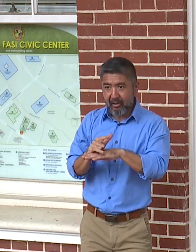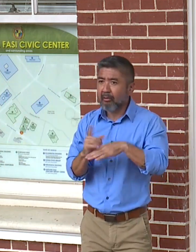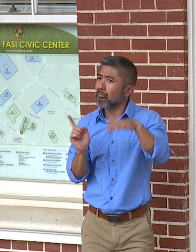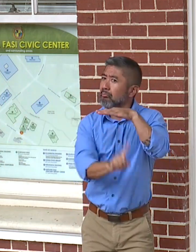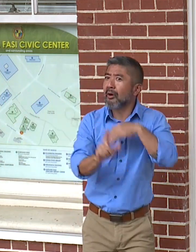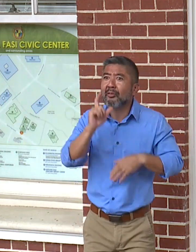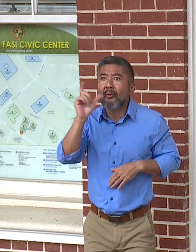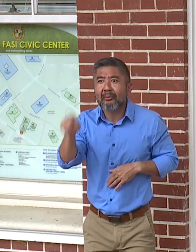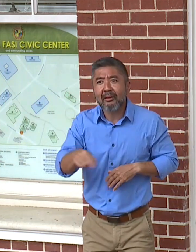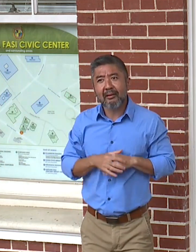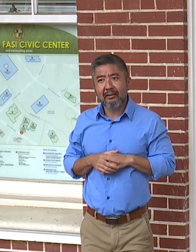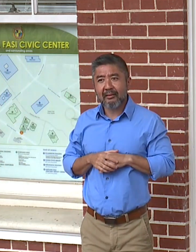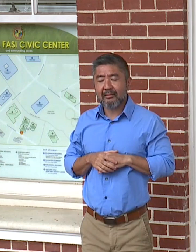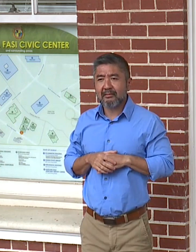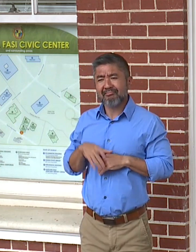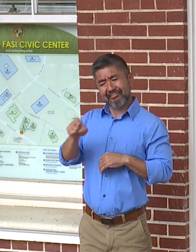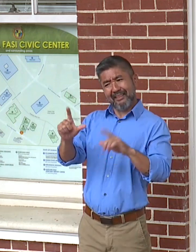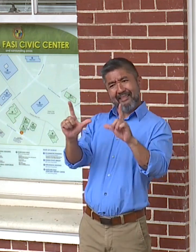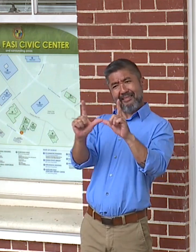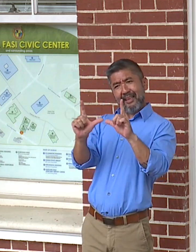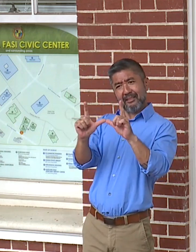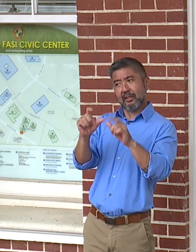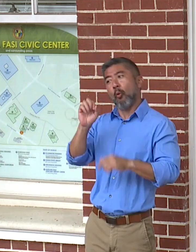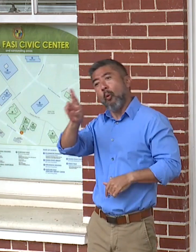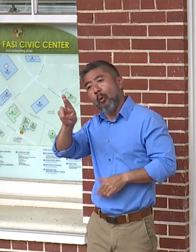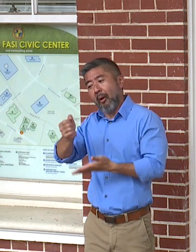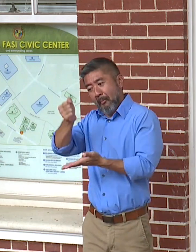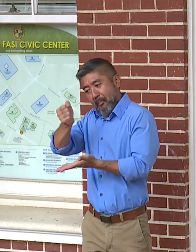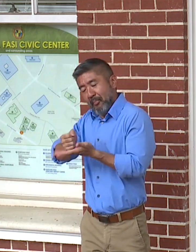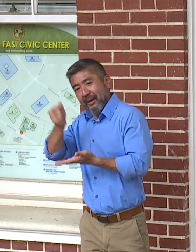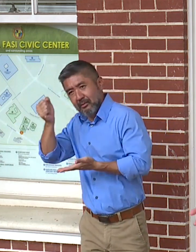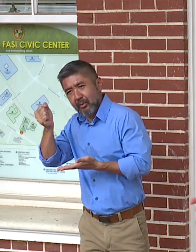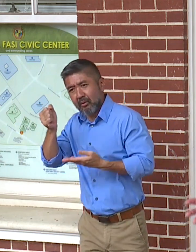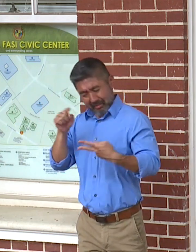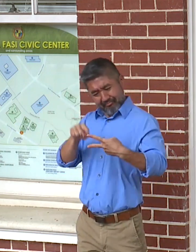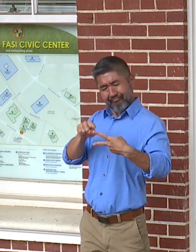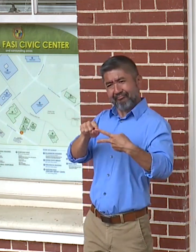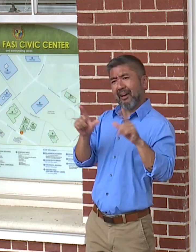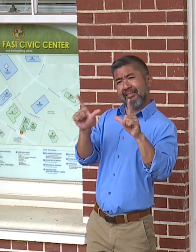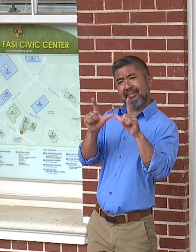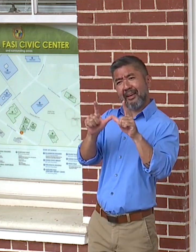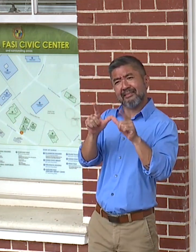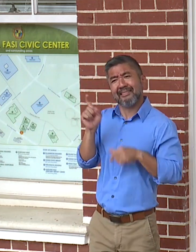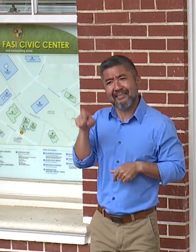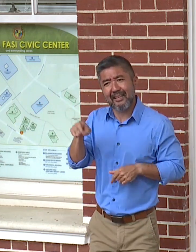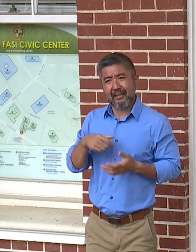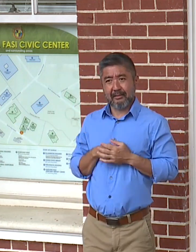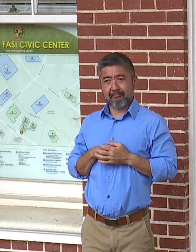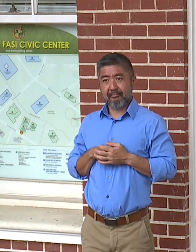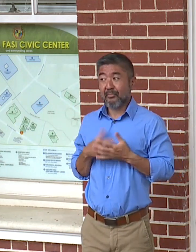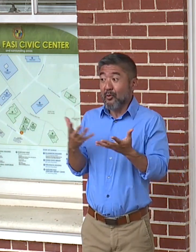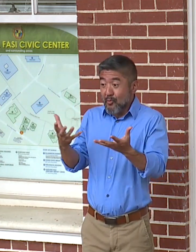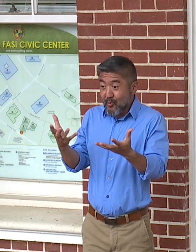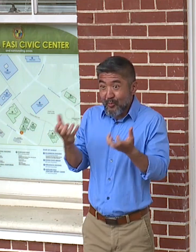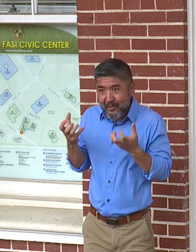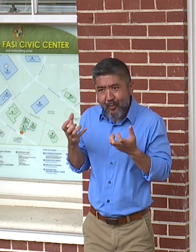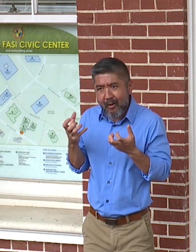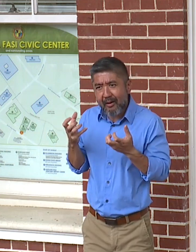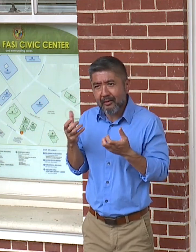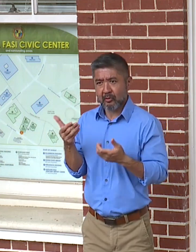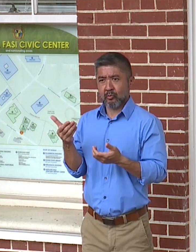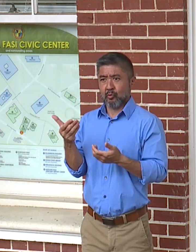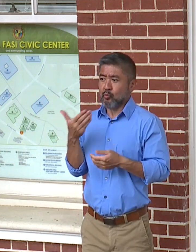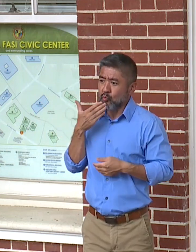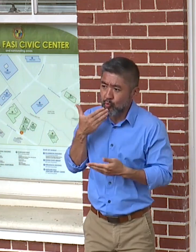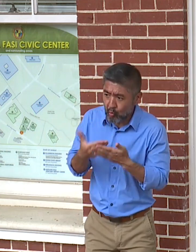a passport, but mainly a license. And so you want to have the ability to do all of these things as we open up again.